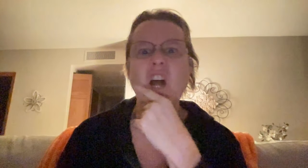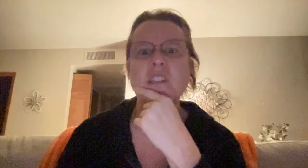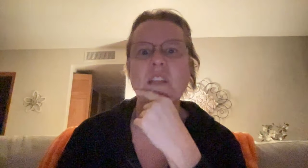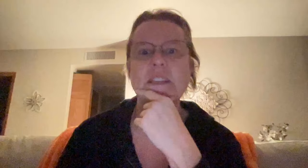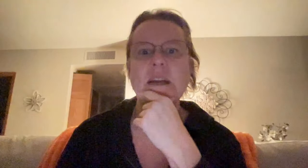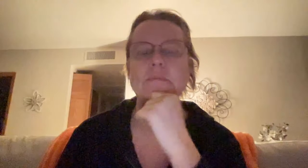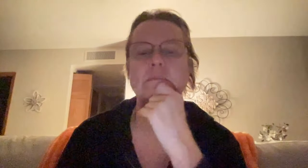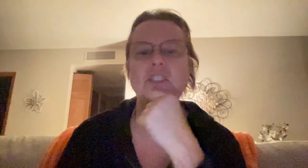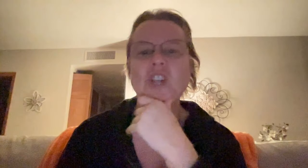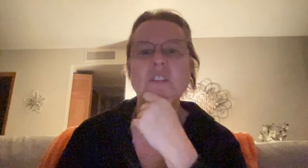talks all the time.